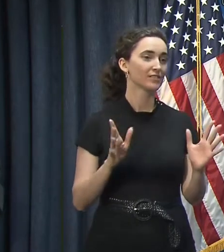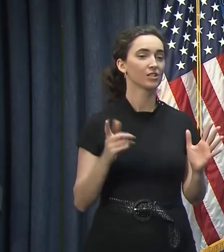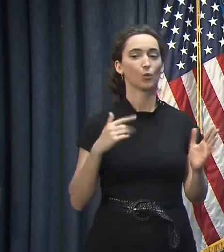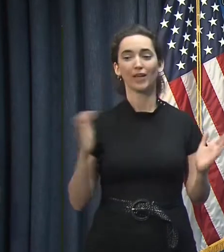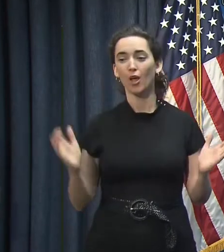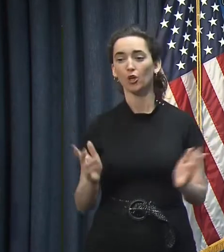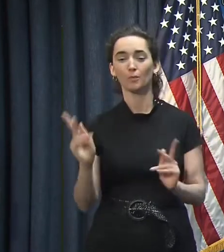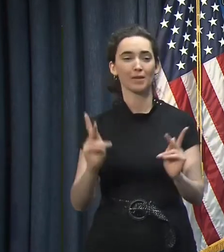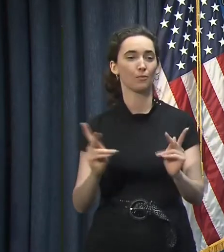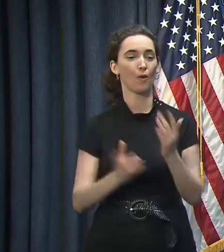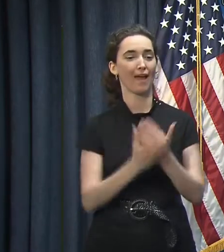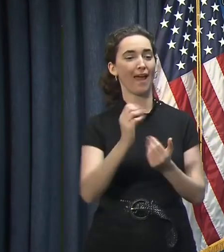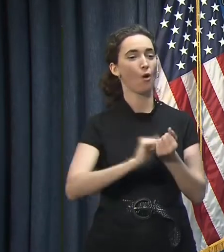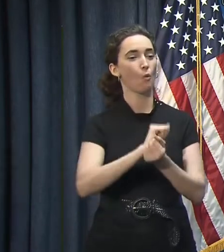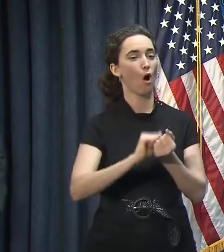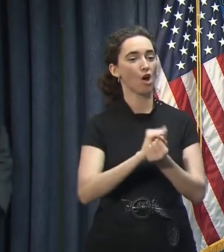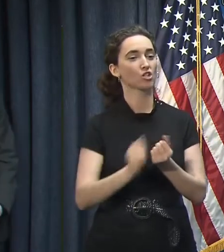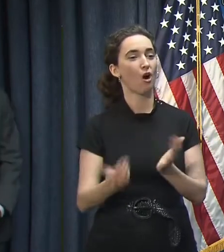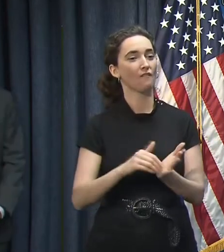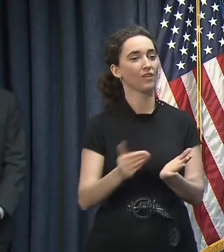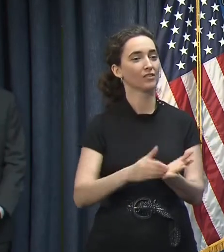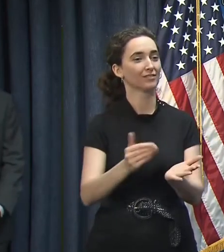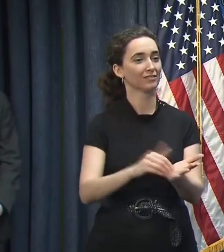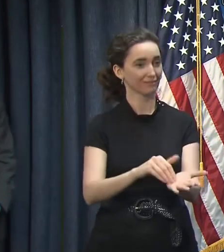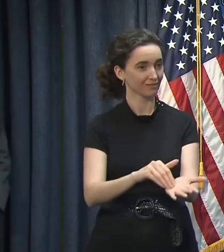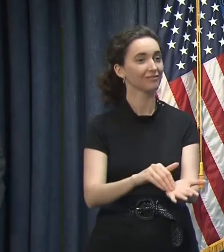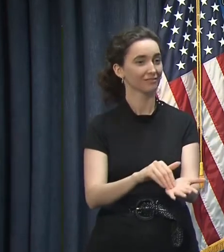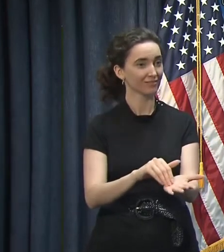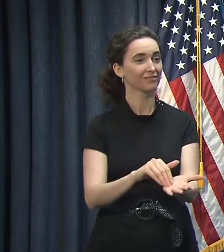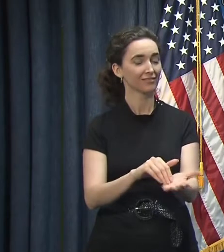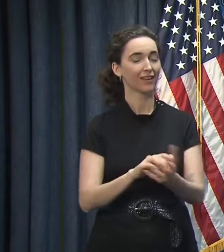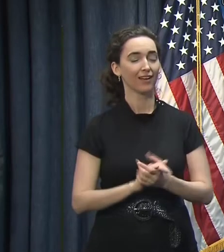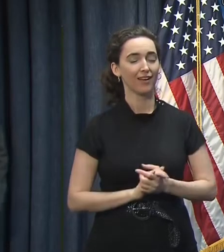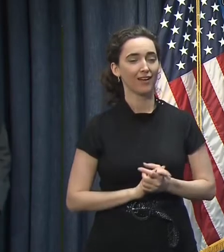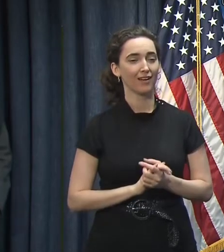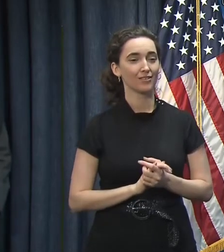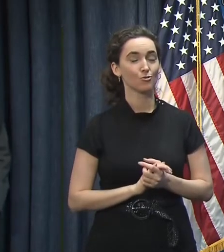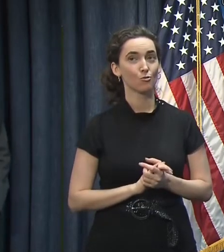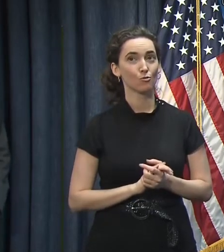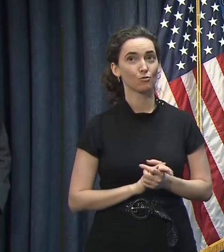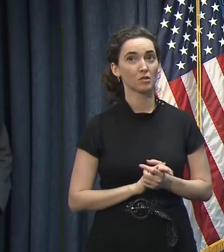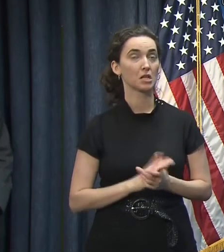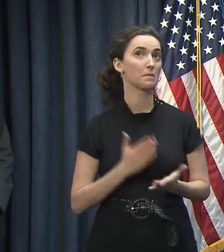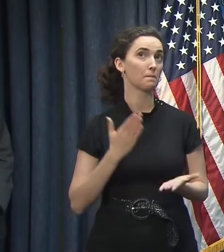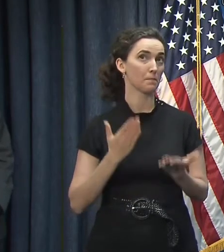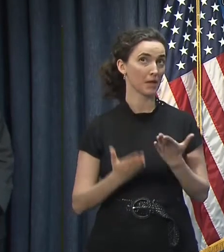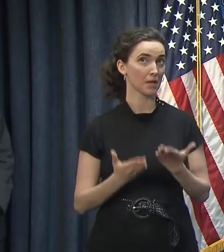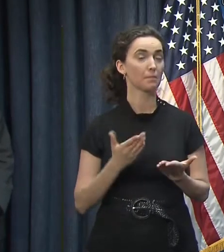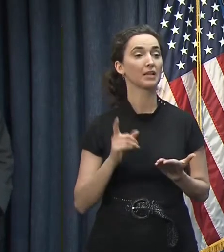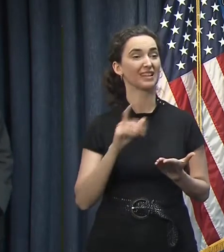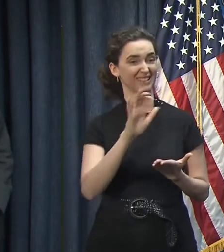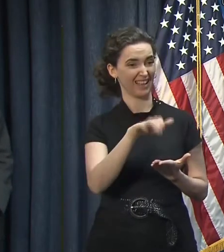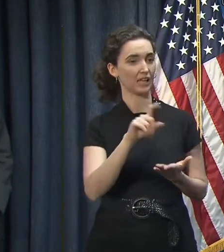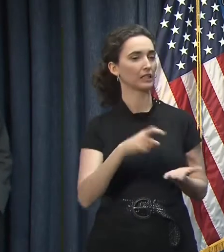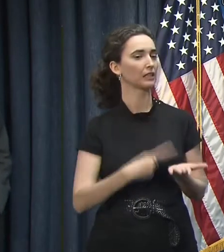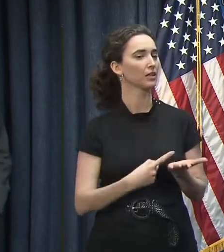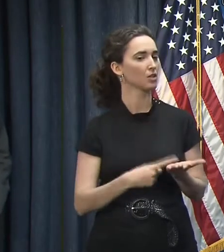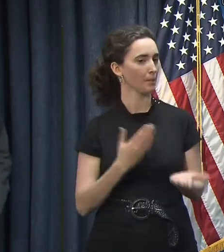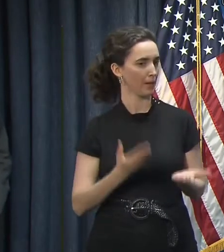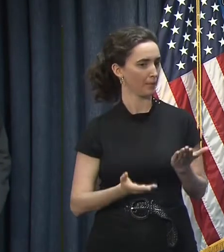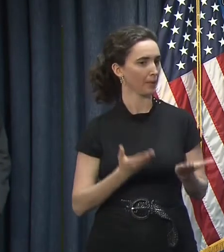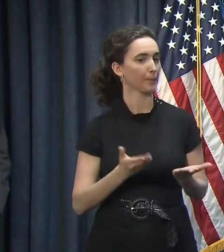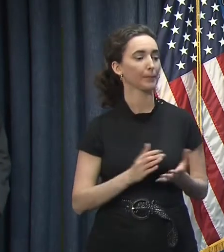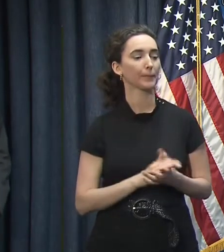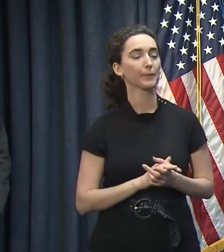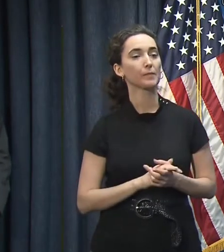to wash their hands as frequently as possible. So we may need to go back and revisit it. What we were trying